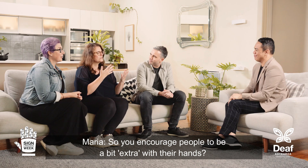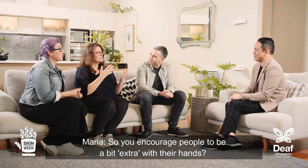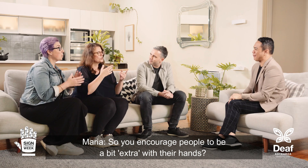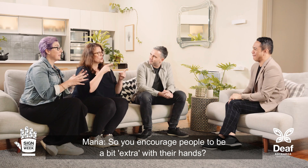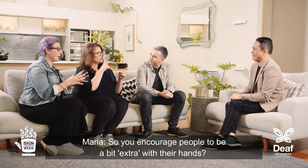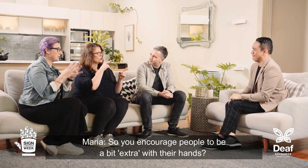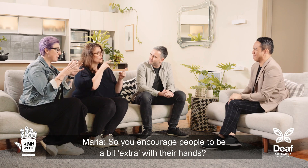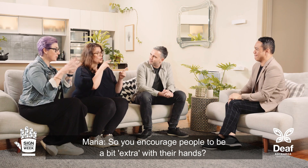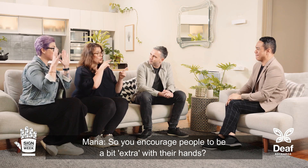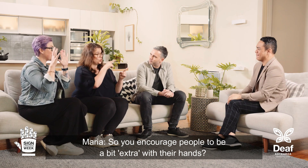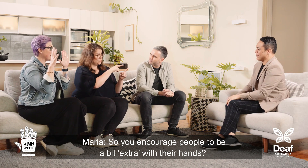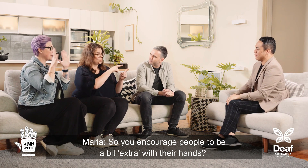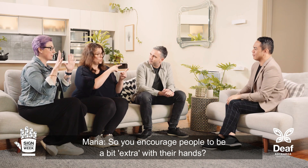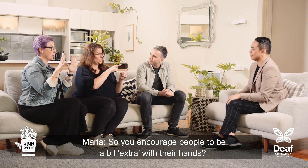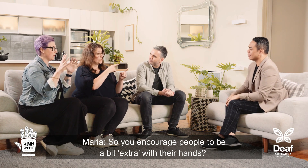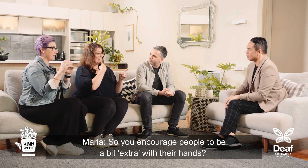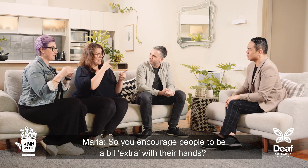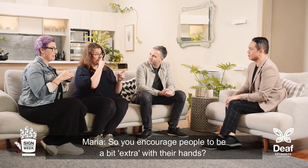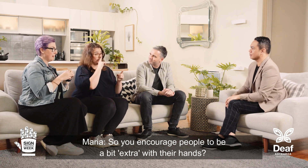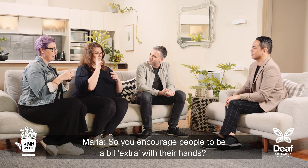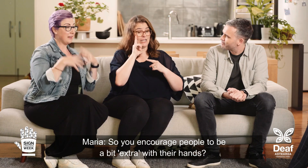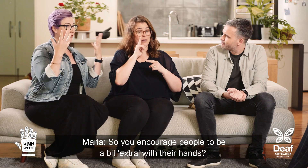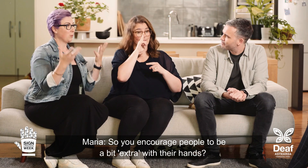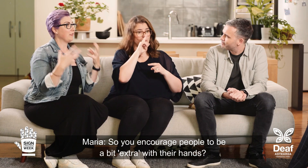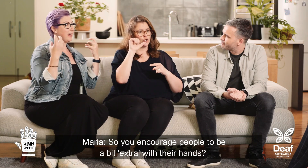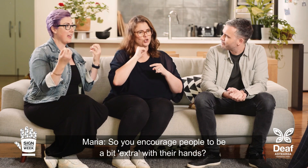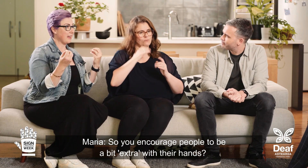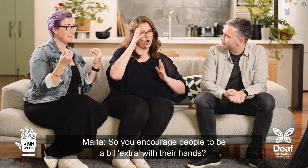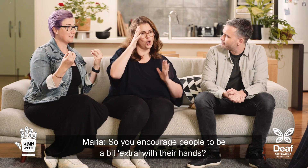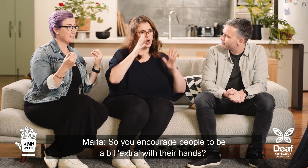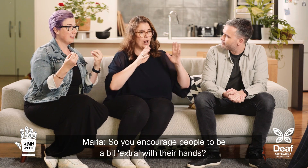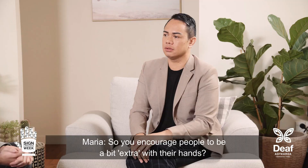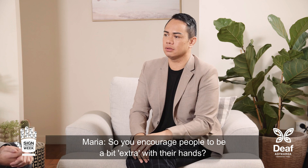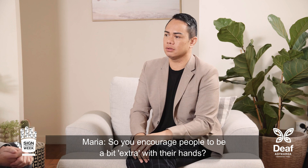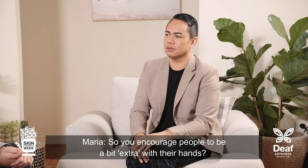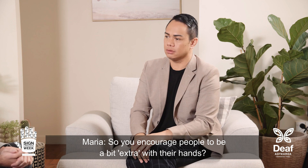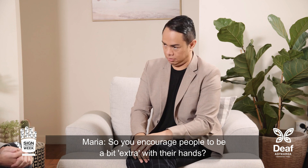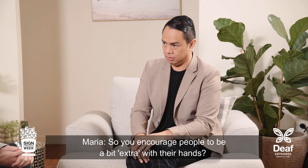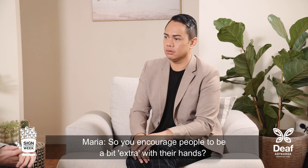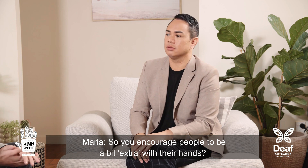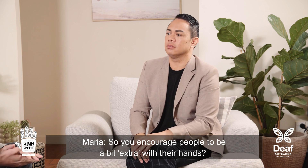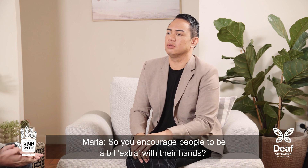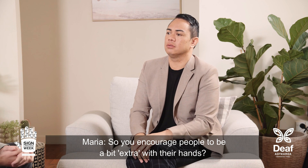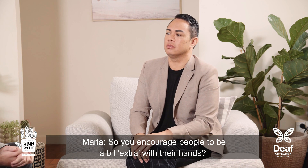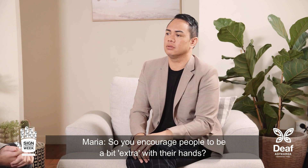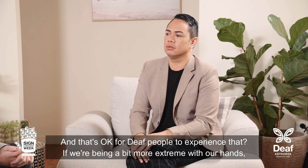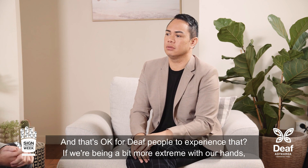So you encourage people to be a bit more extra with their hands and that's okay for